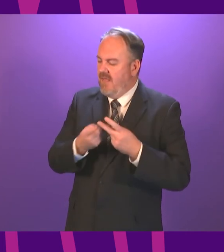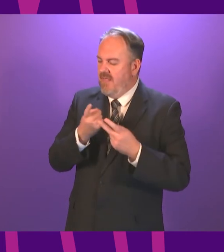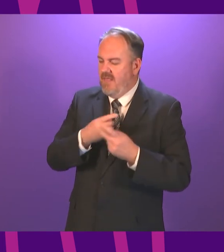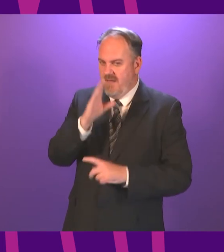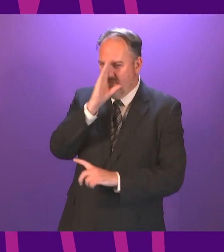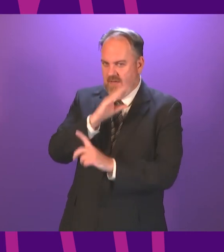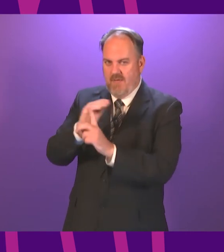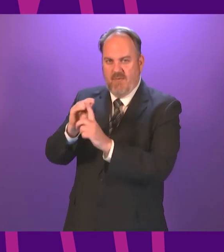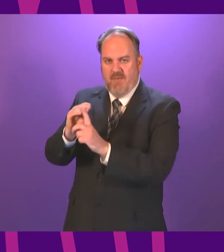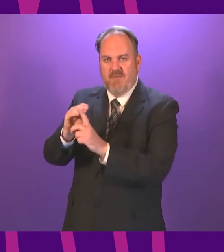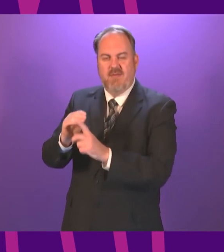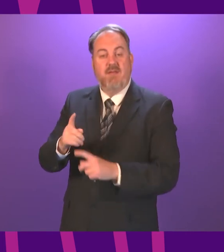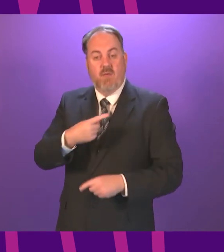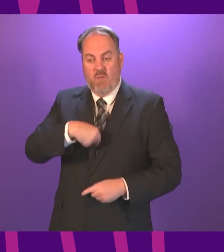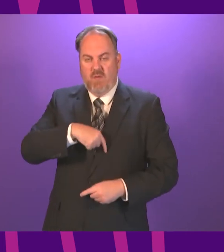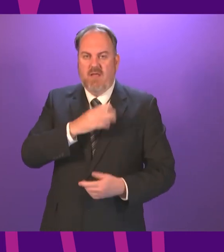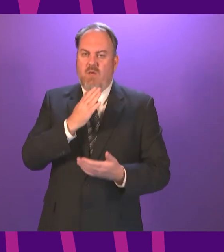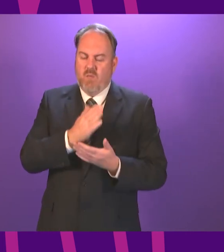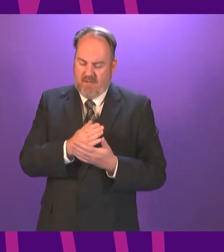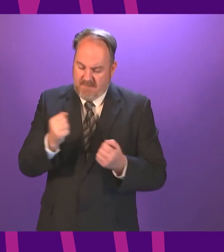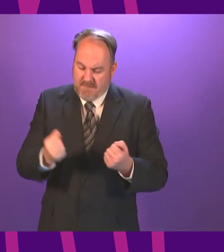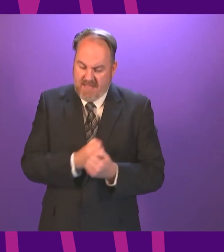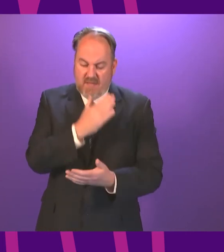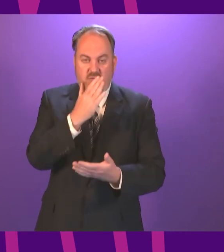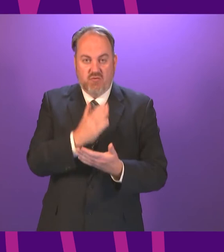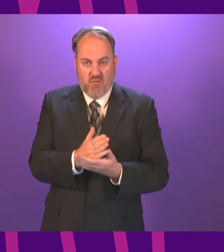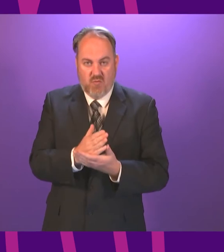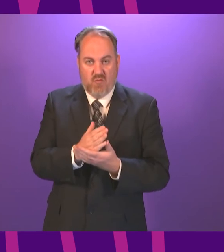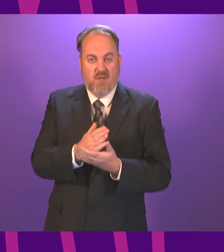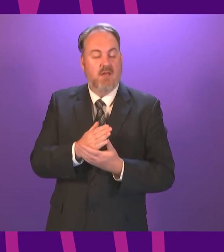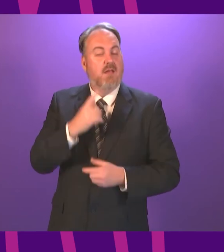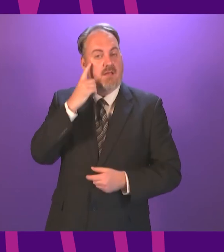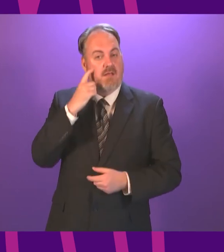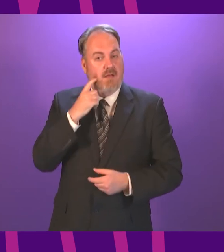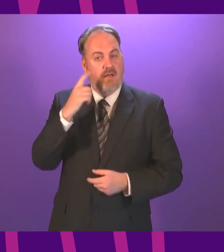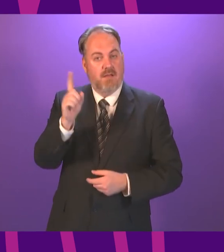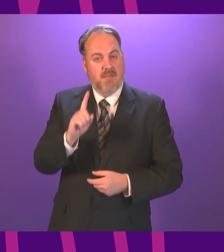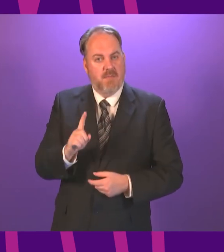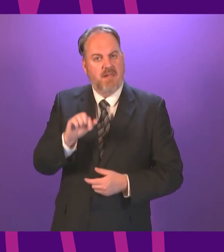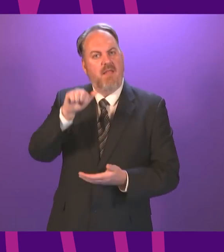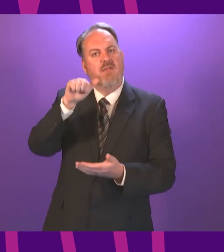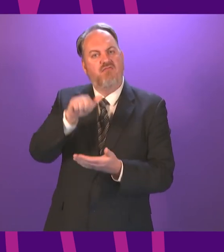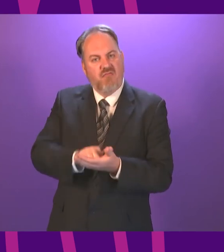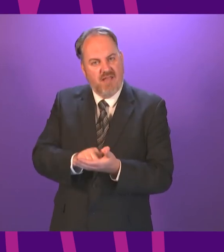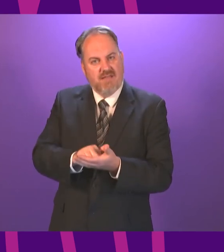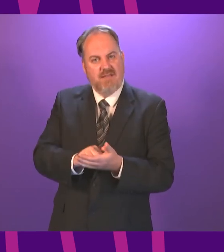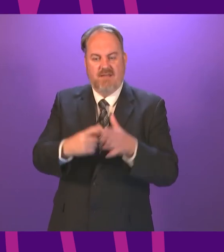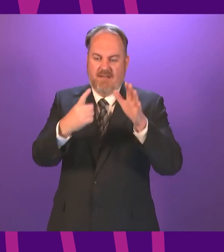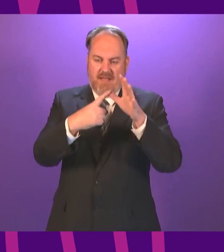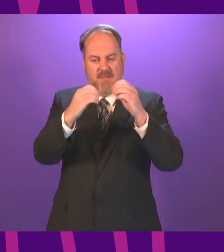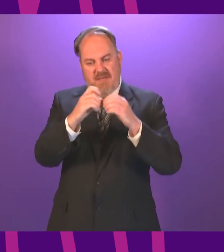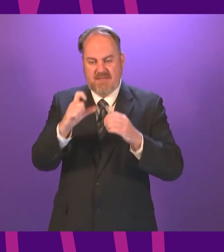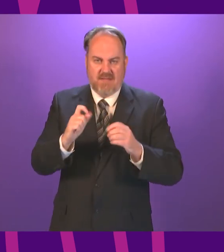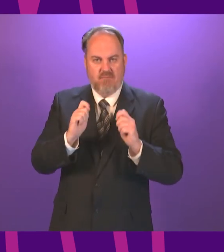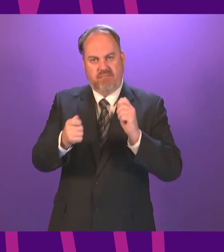are initially determined to ensure that young people get the right grade the first time so that the